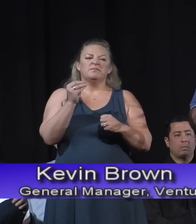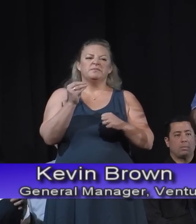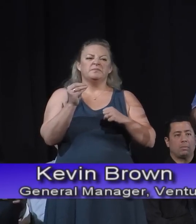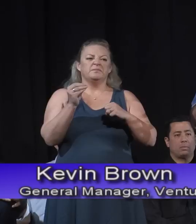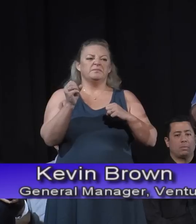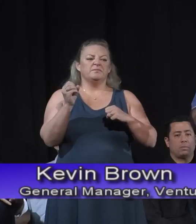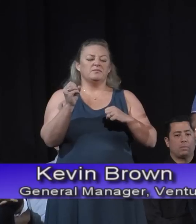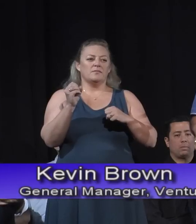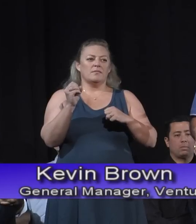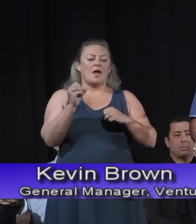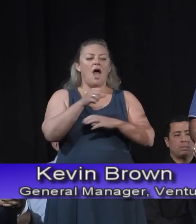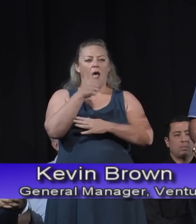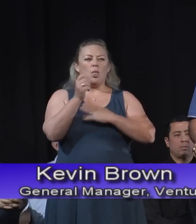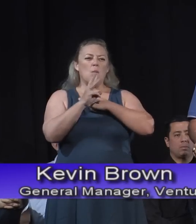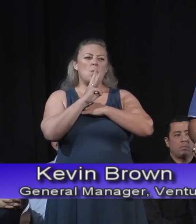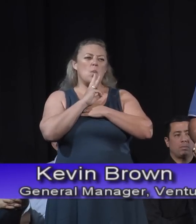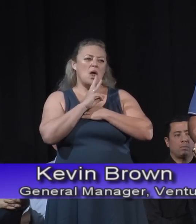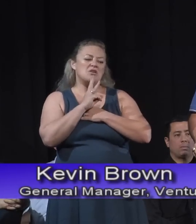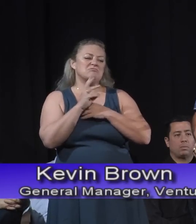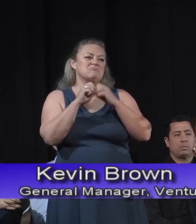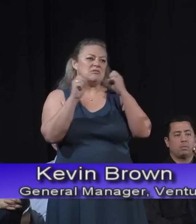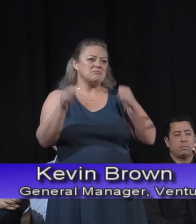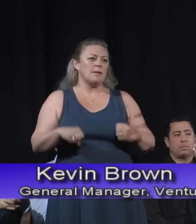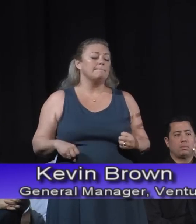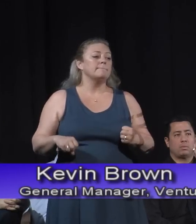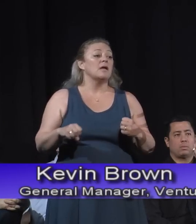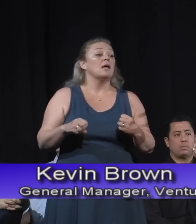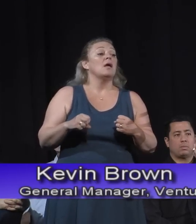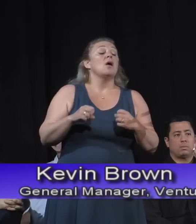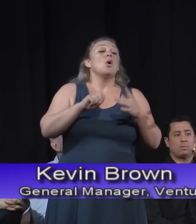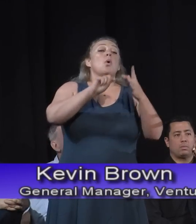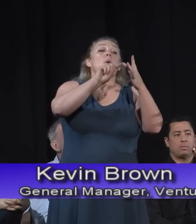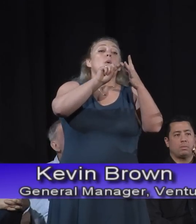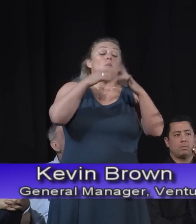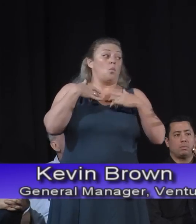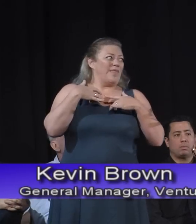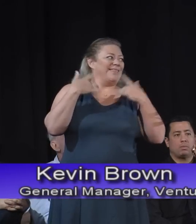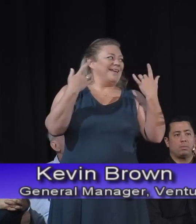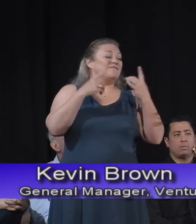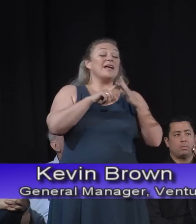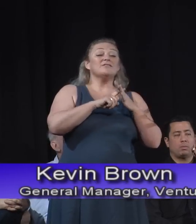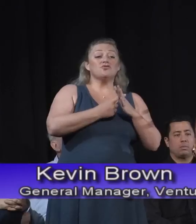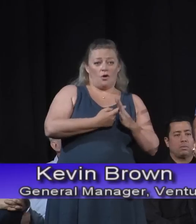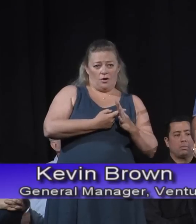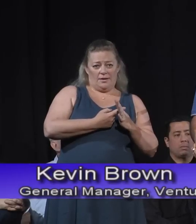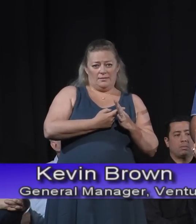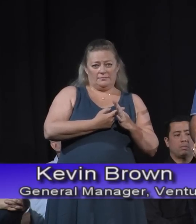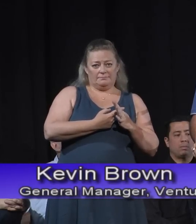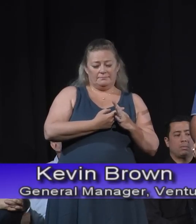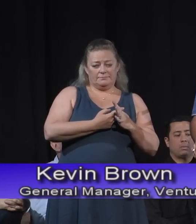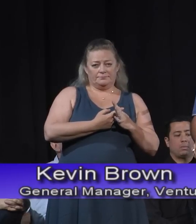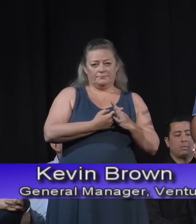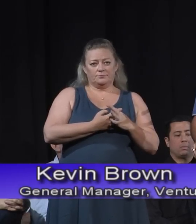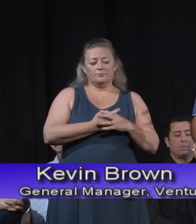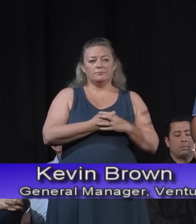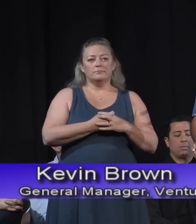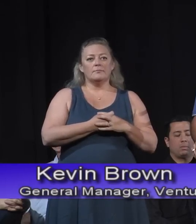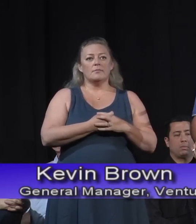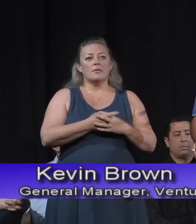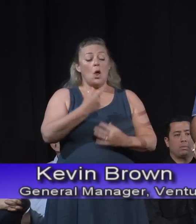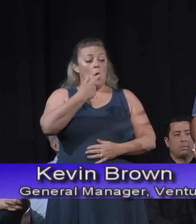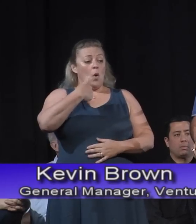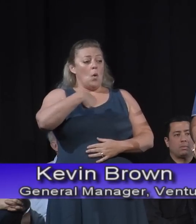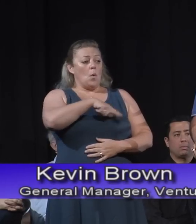prior to the event, our water system was in normal operations. When the event started, I'm going to move these over. When the event started, we